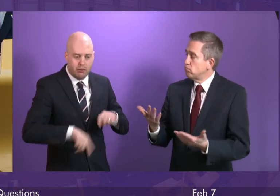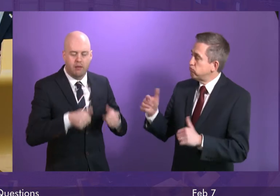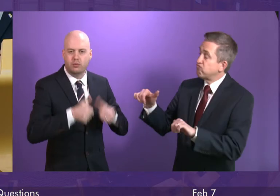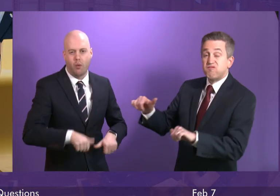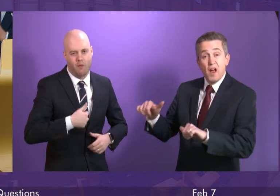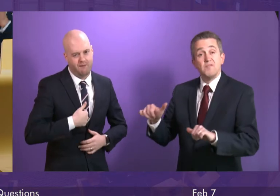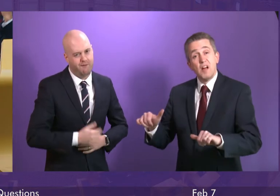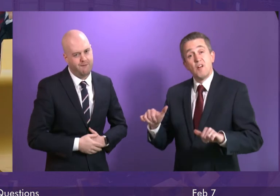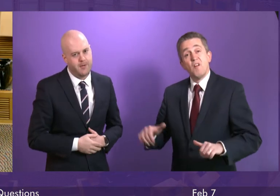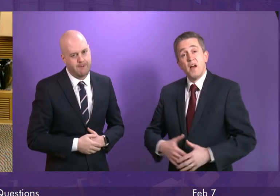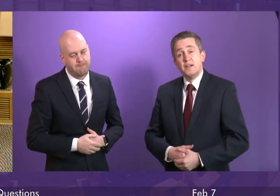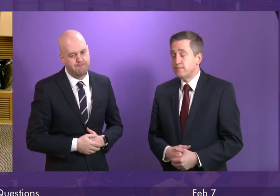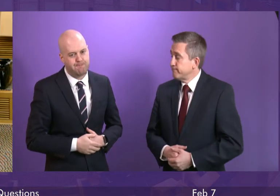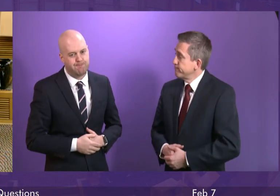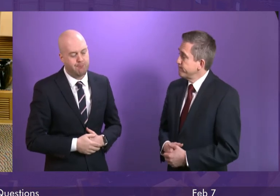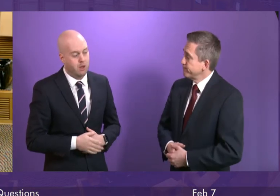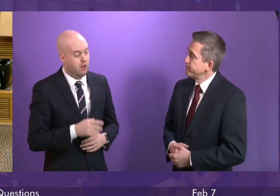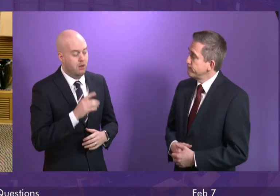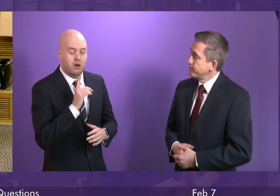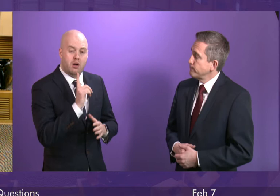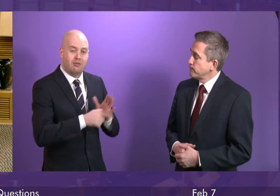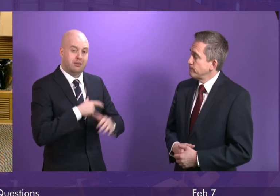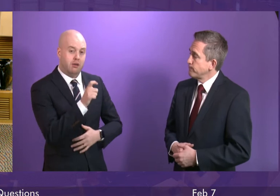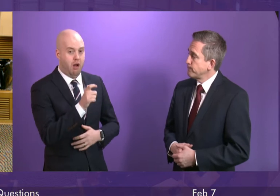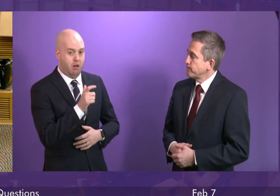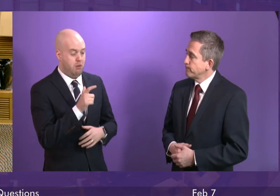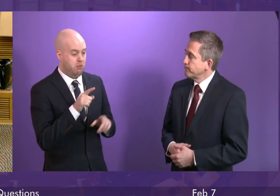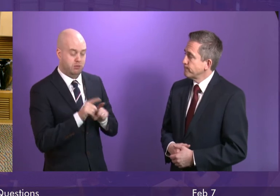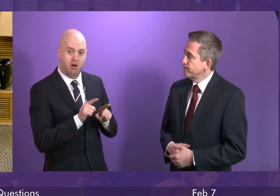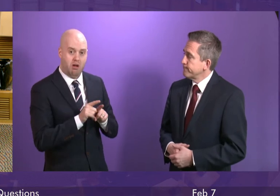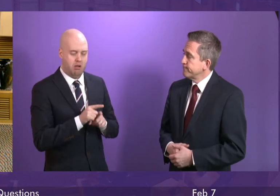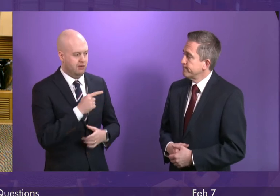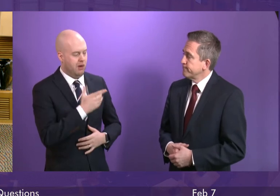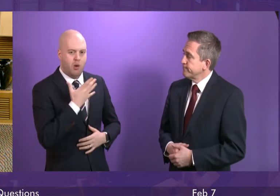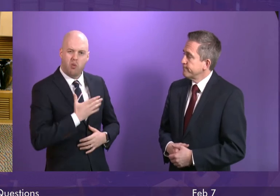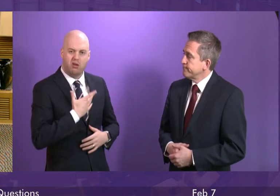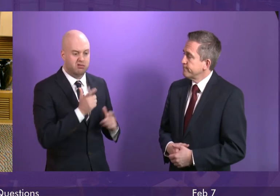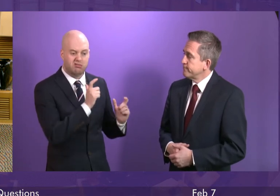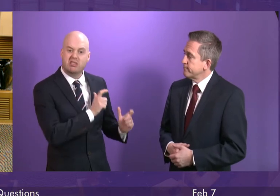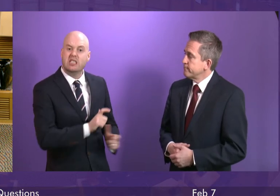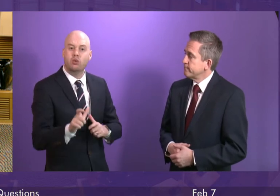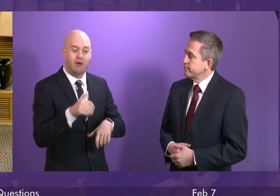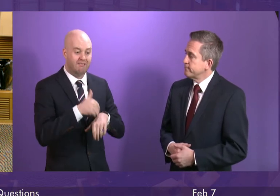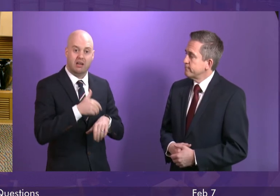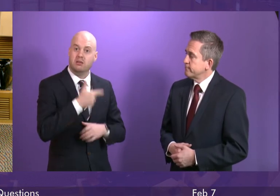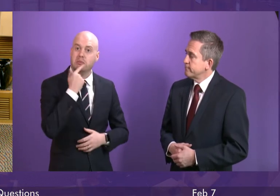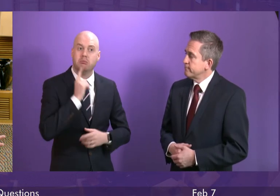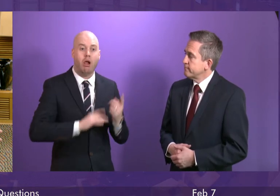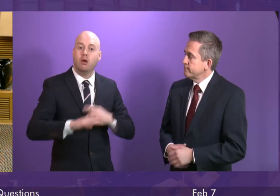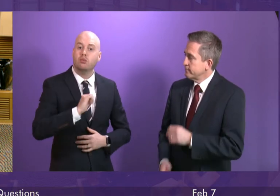I take it from that, Jackson Carlow wants to continue to inflict on the people of this country by